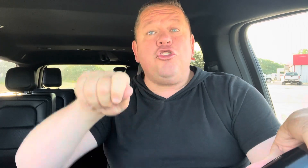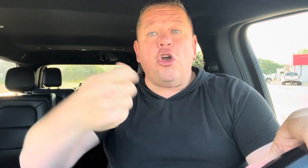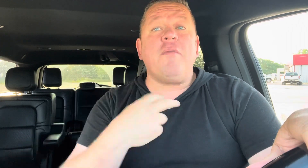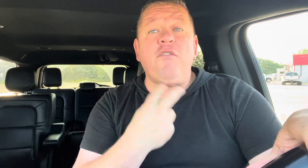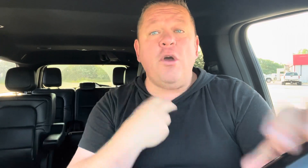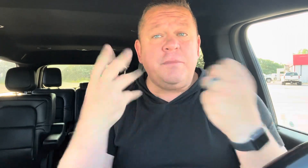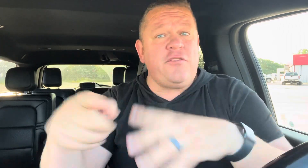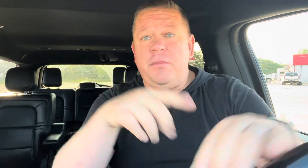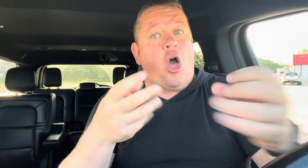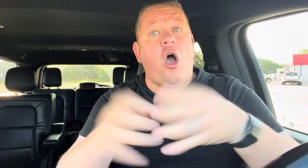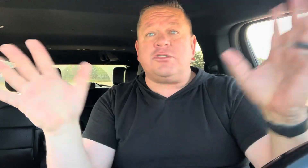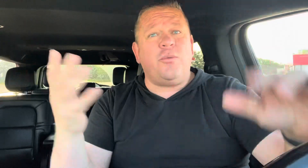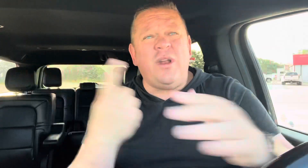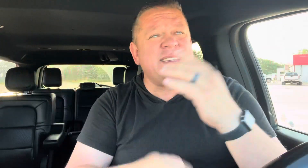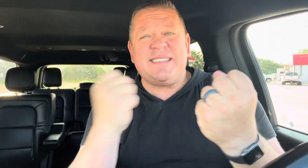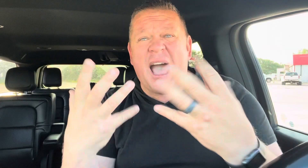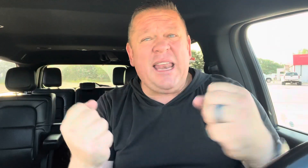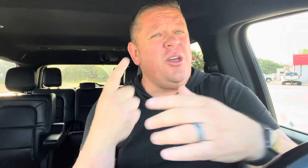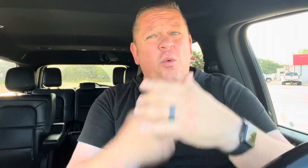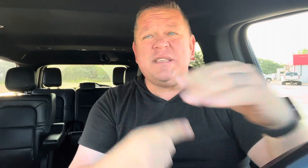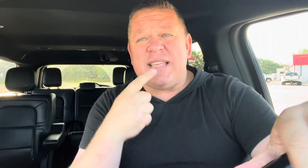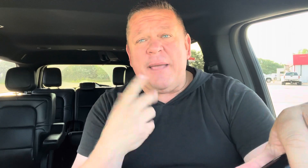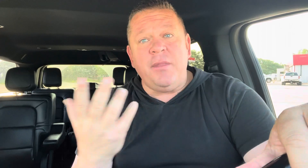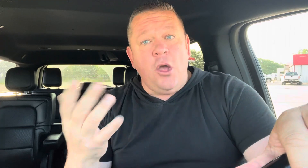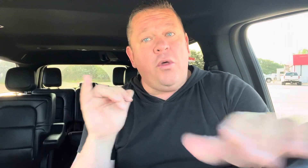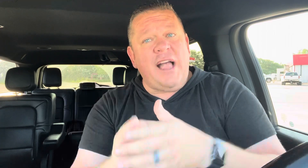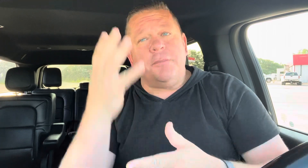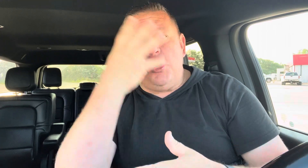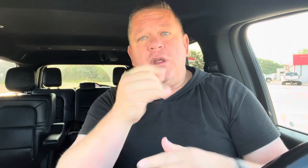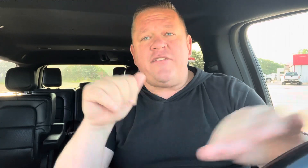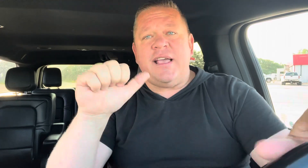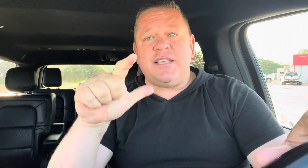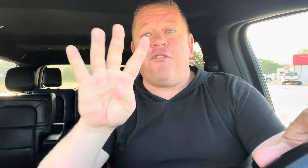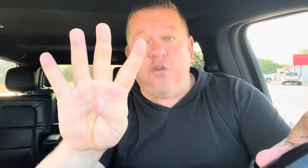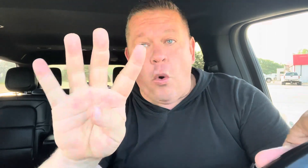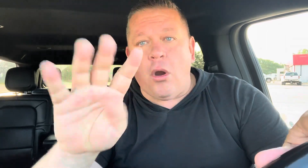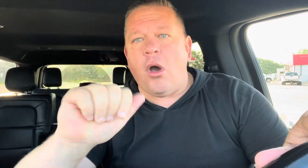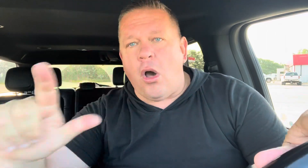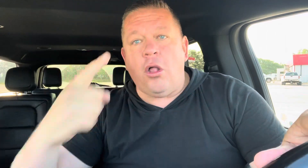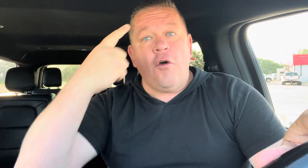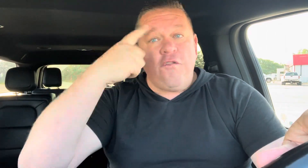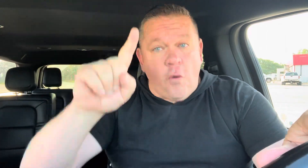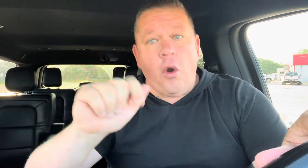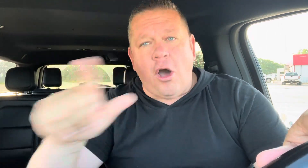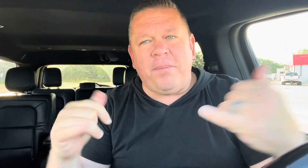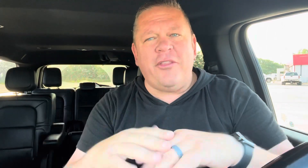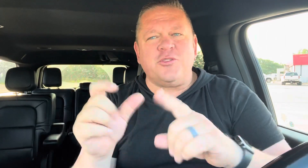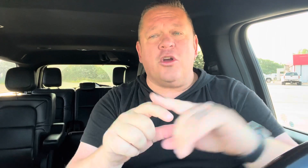turn off my voice, many of you'd be lost. What is he signing? What is he saying? Well, that's the beauty of ASL for all, for all. Play on those words.